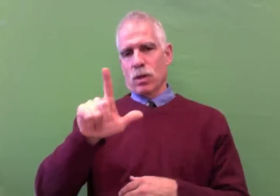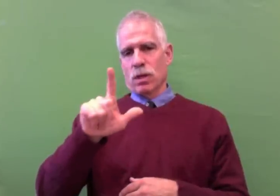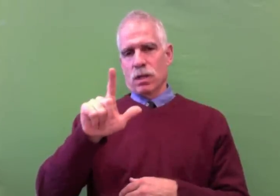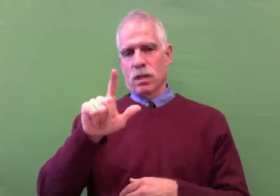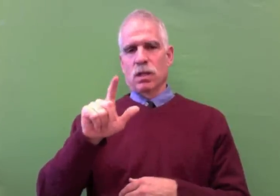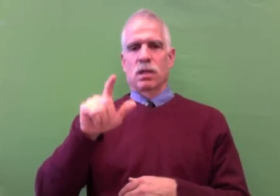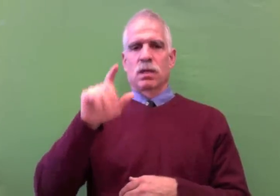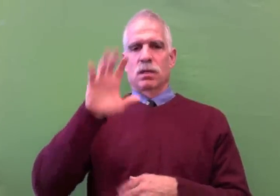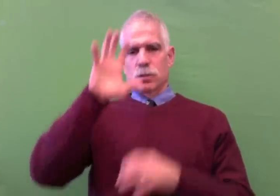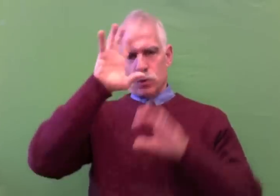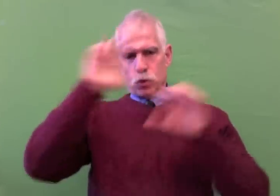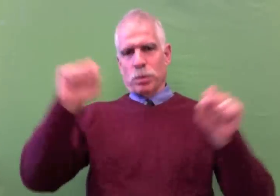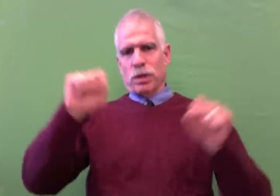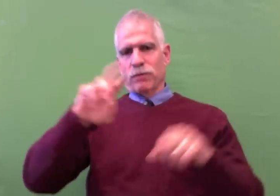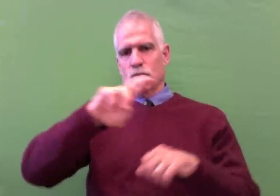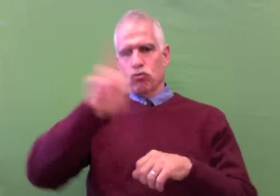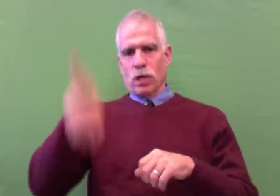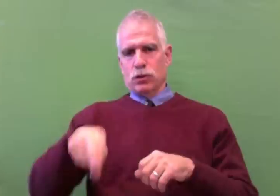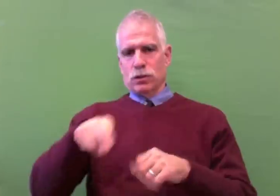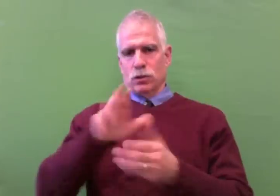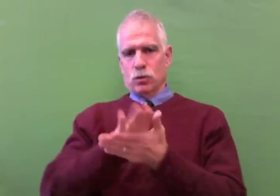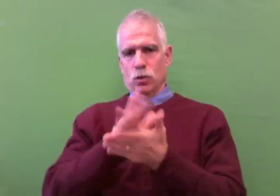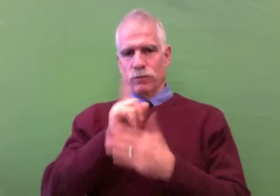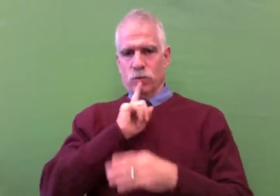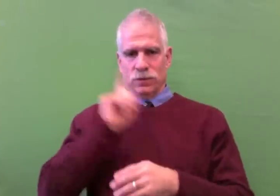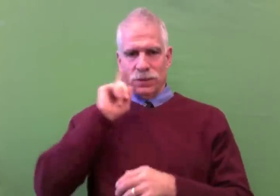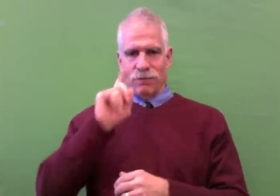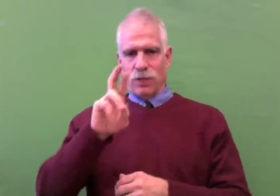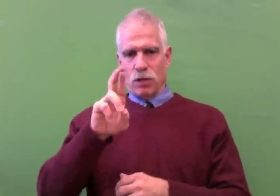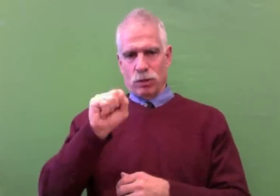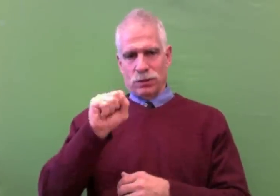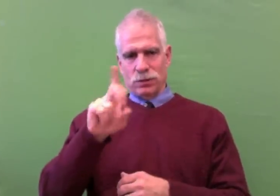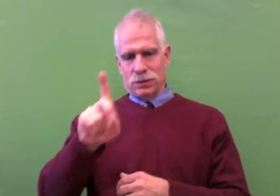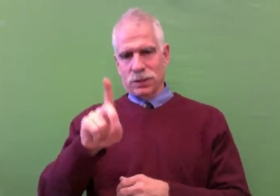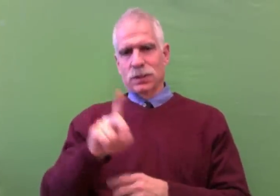We also have Harold Malk, who is from the Rochester School for the Deaf.